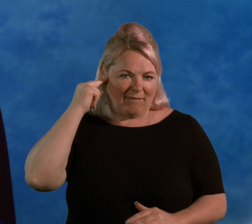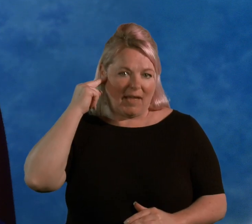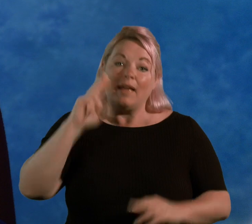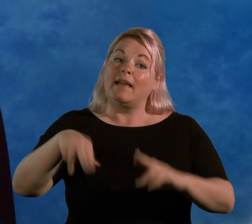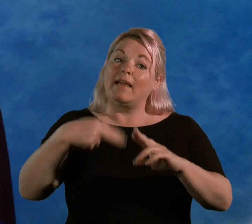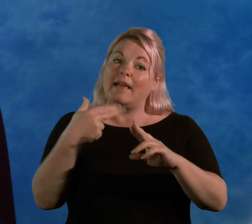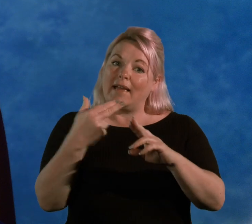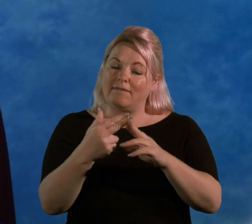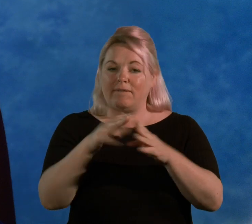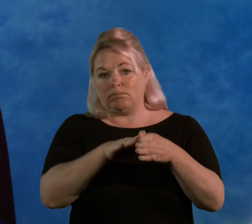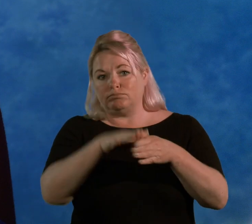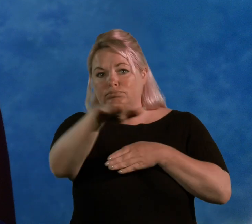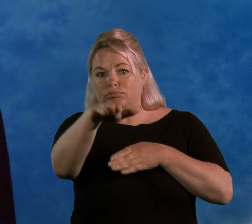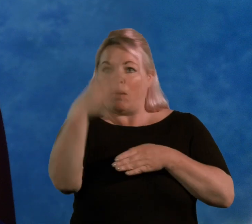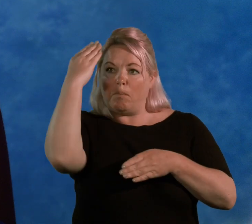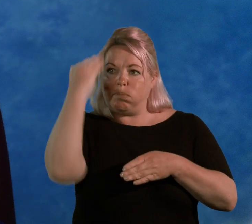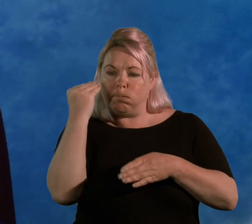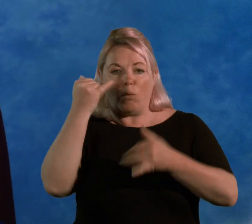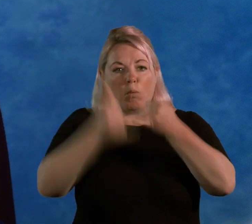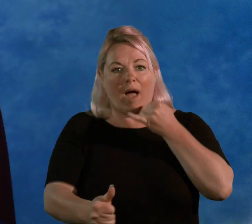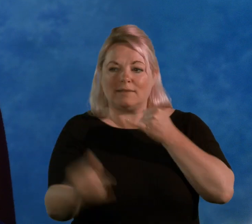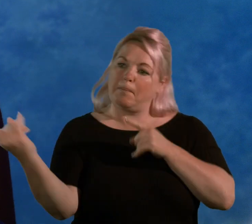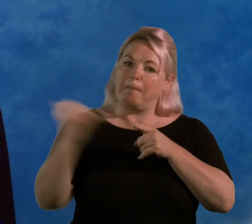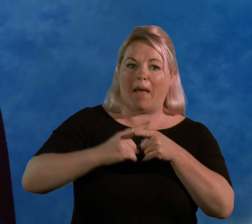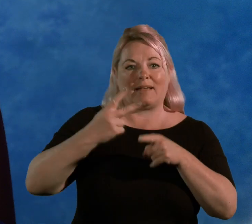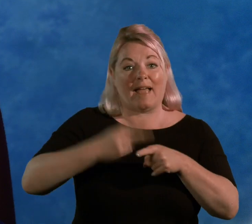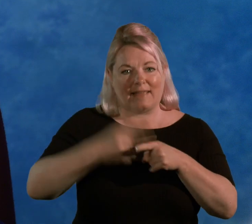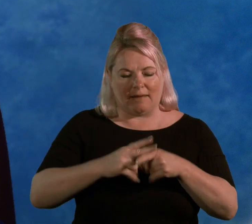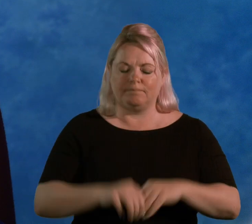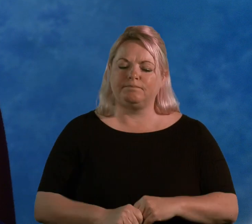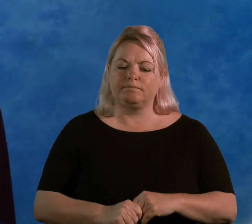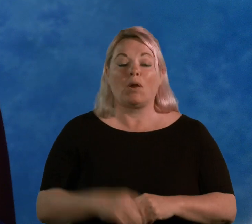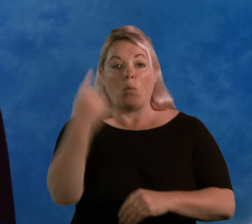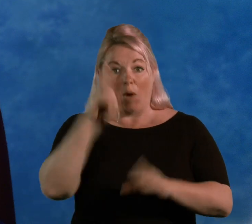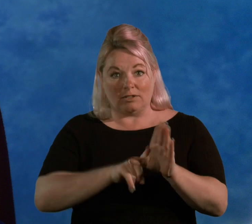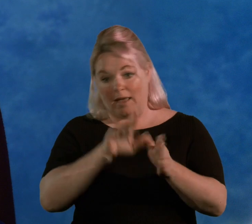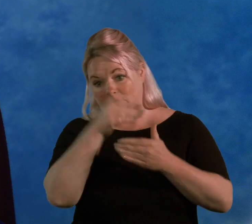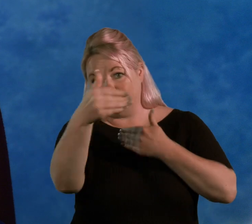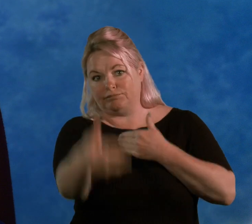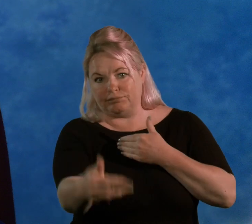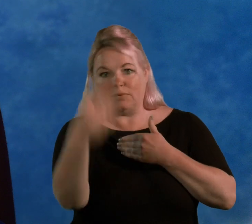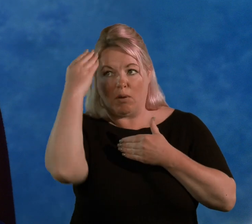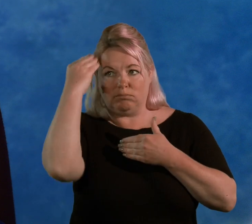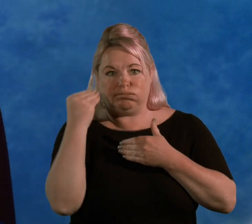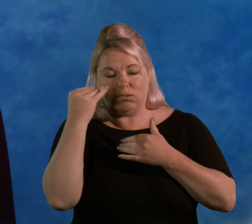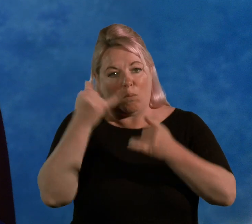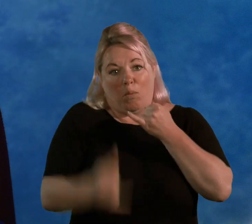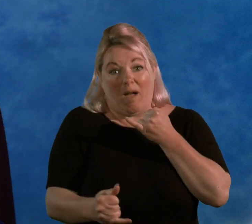wasn't, I could come back, which within a year, I suppose it was. It had got much, much